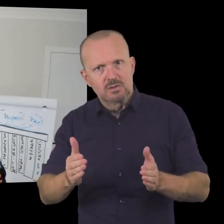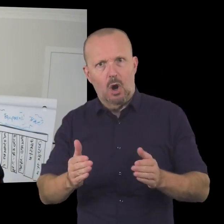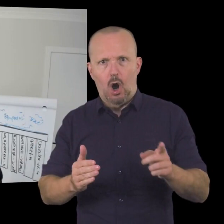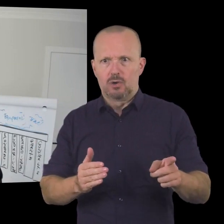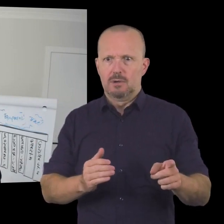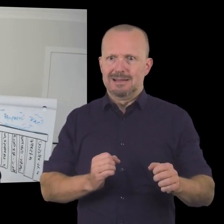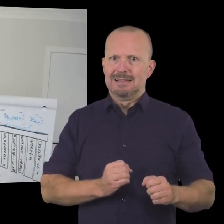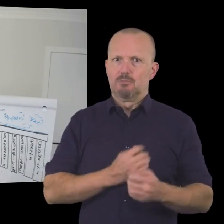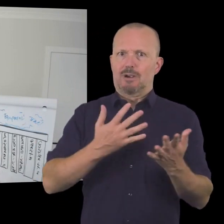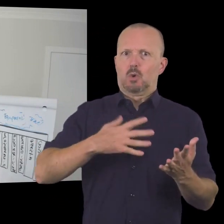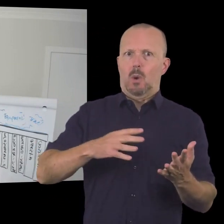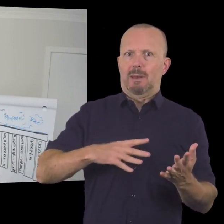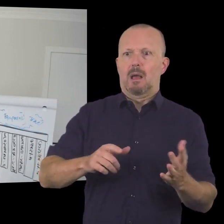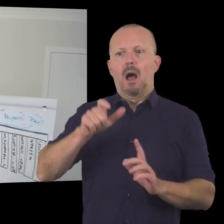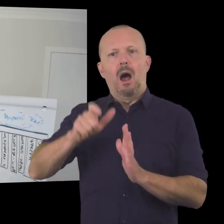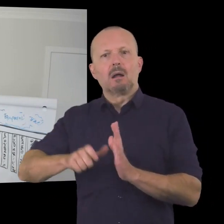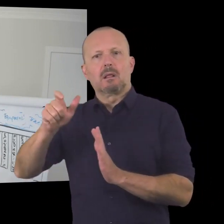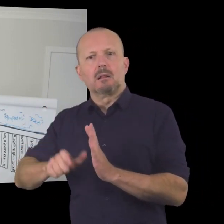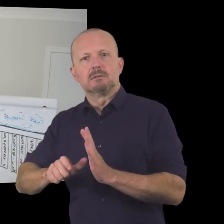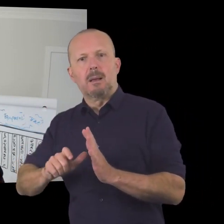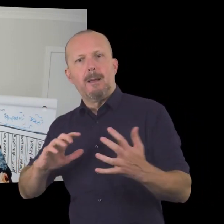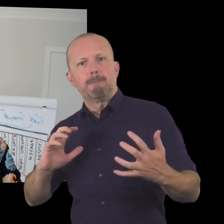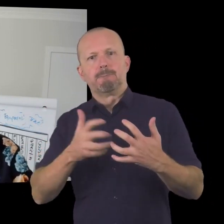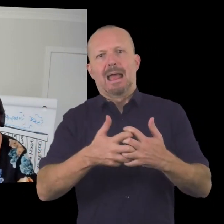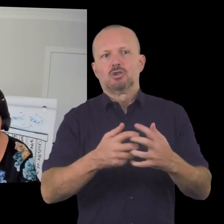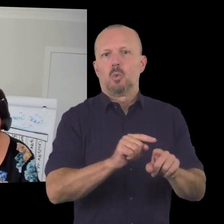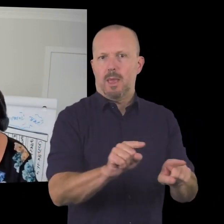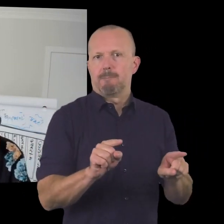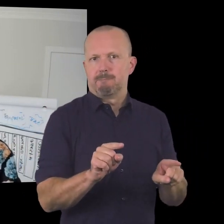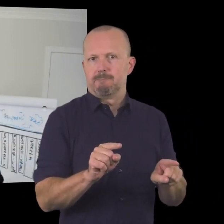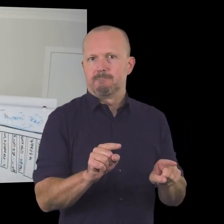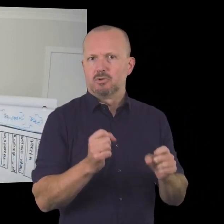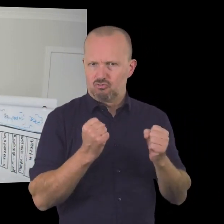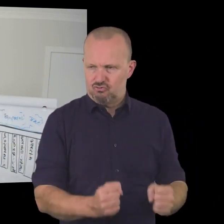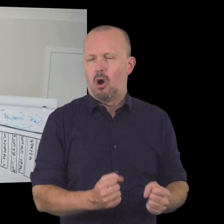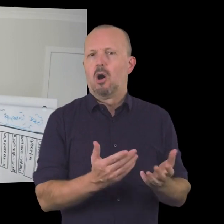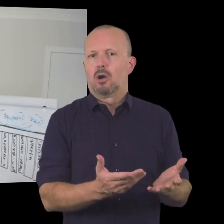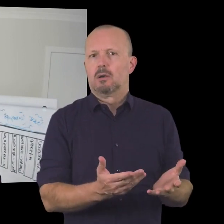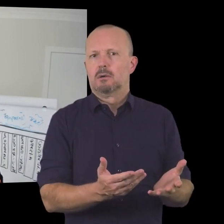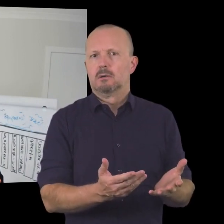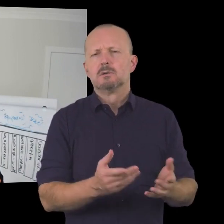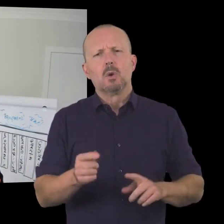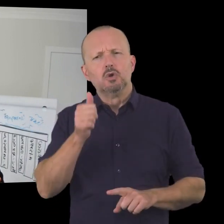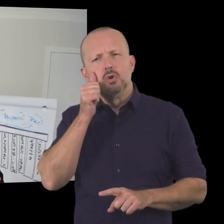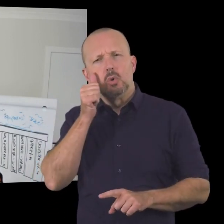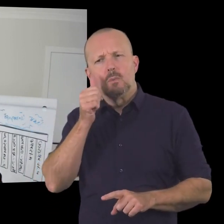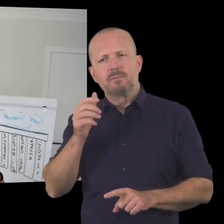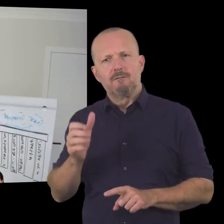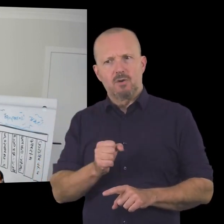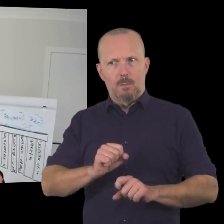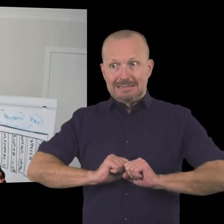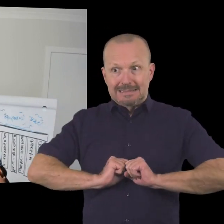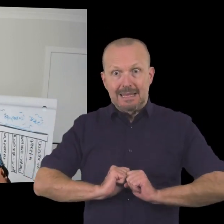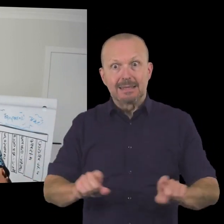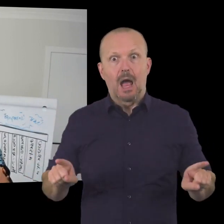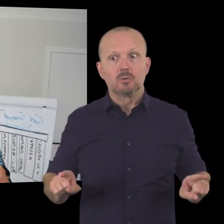focused on what did their inspirational woman want to read about so they had all sorts of different things included as part of the newsletter and they